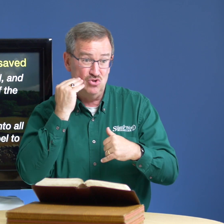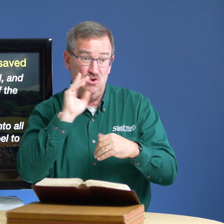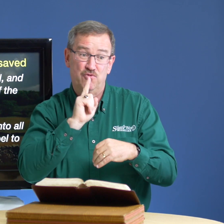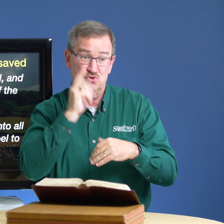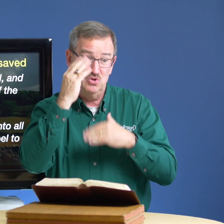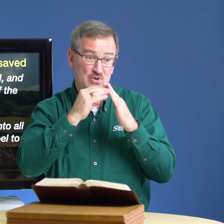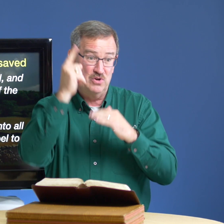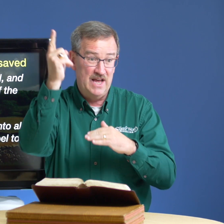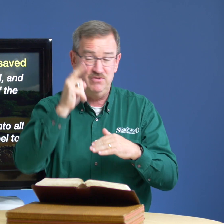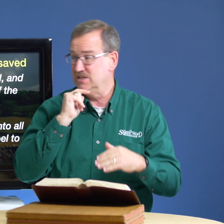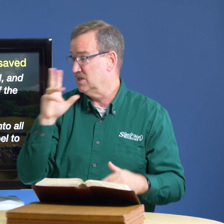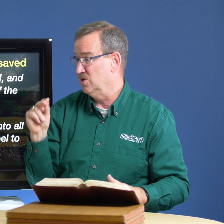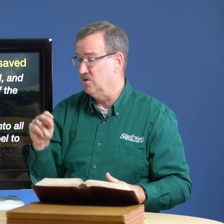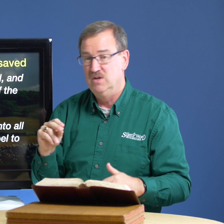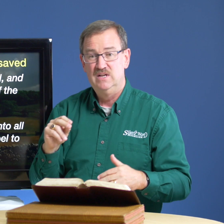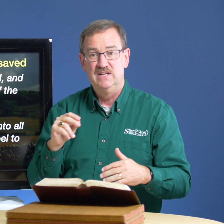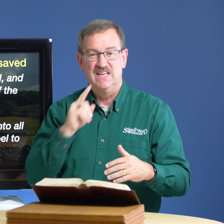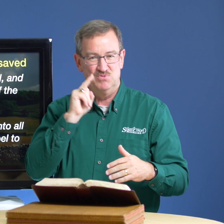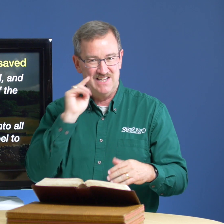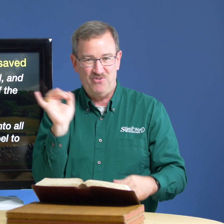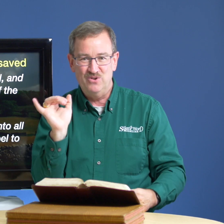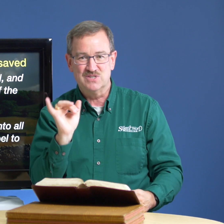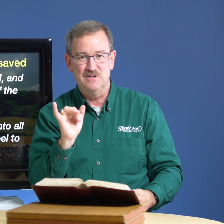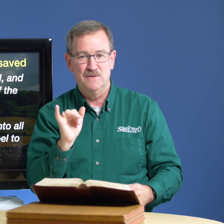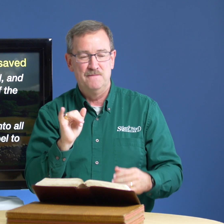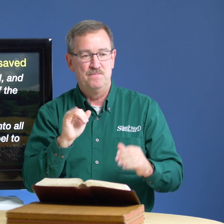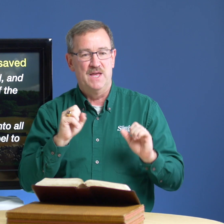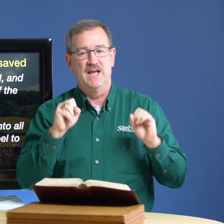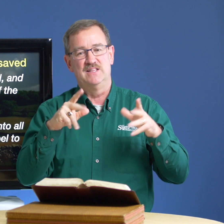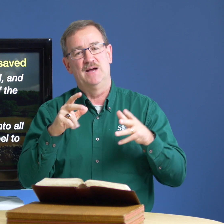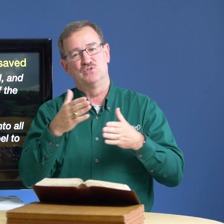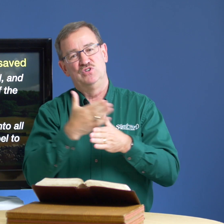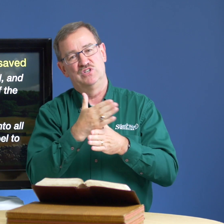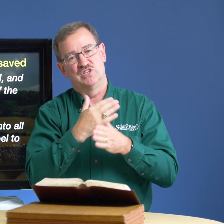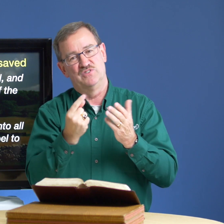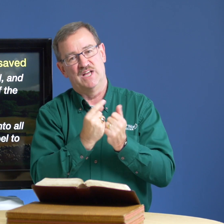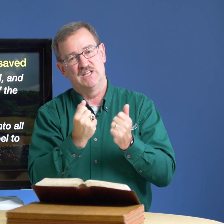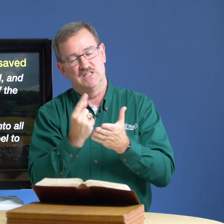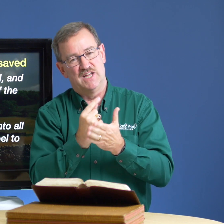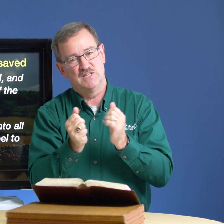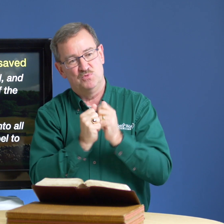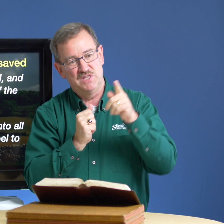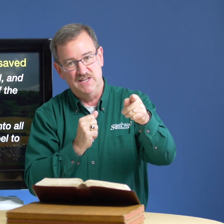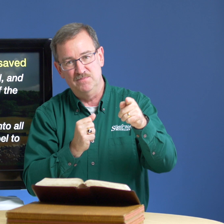do you know for sure you go to heaven he said no he was deaf also and i had the opportunity to share the god the gospel with him